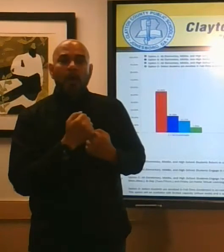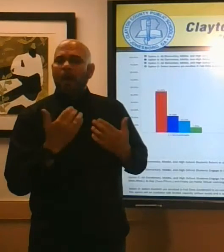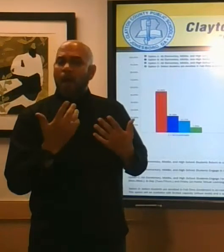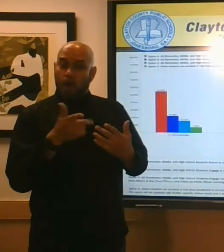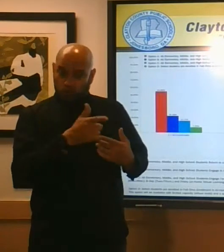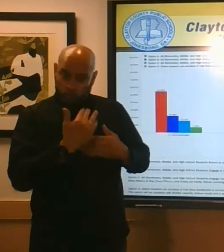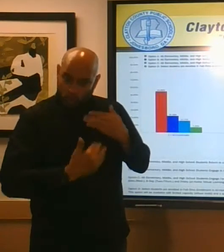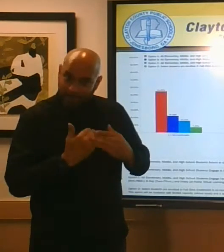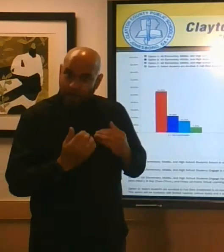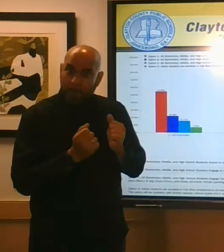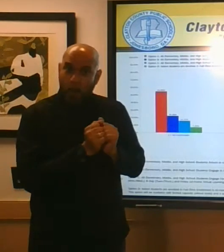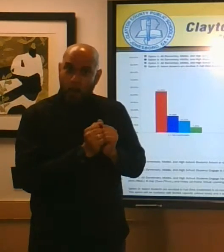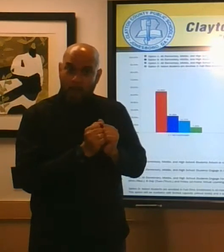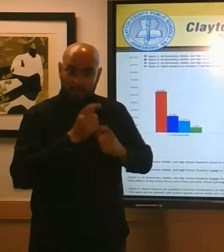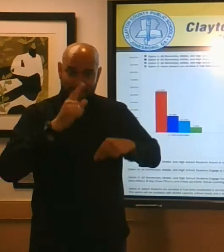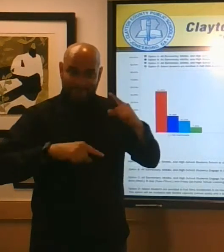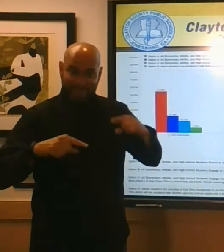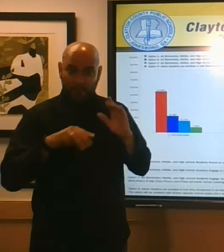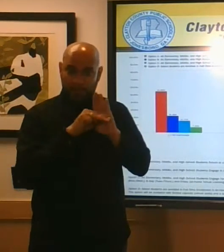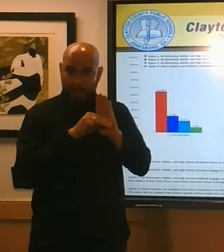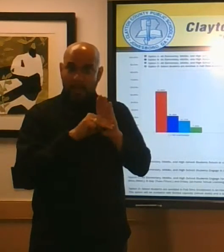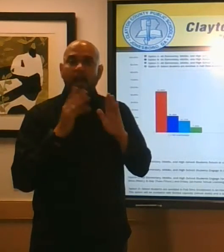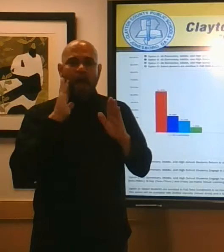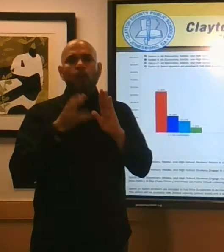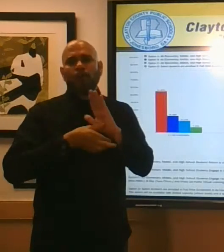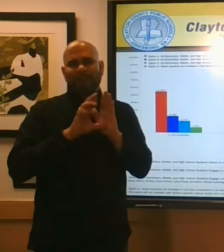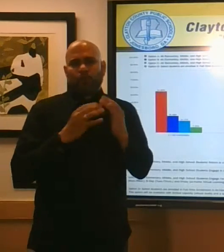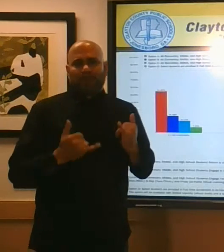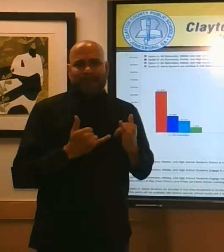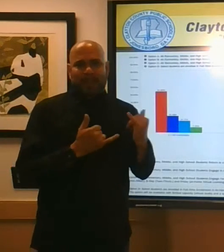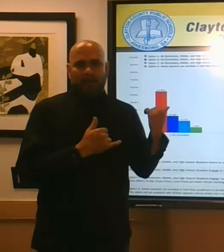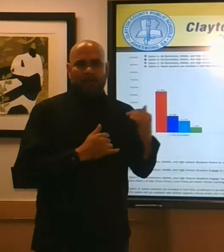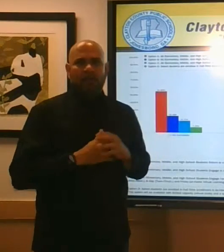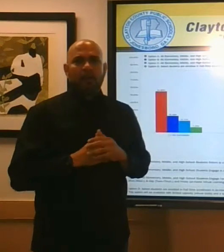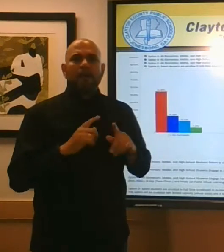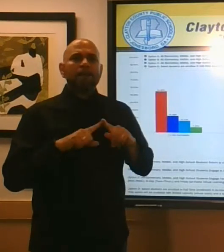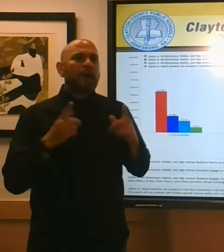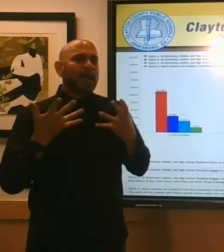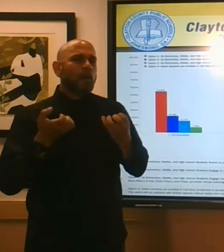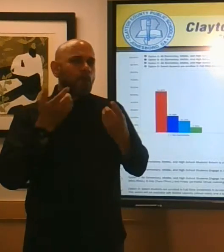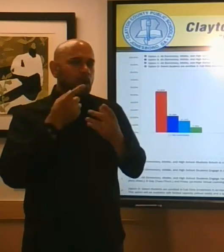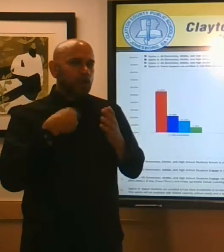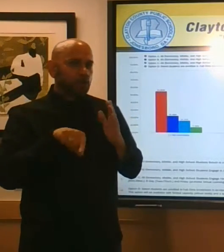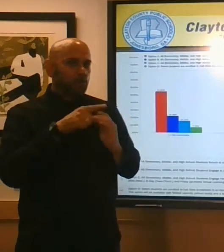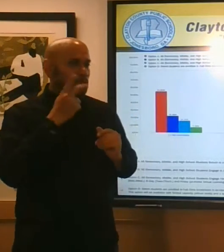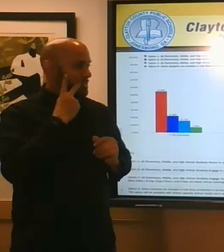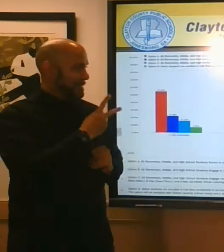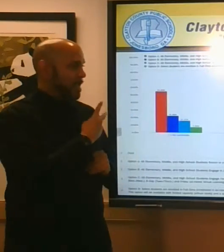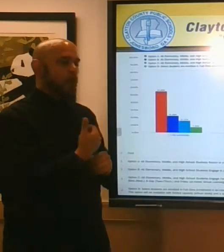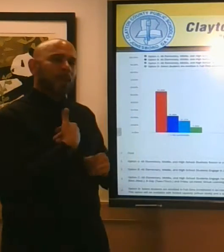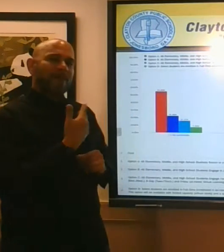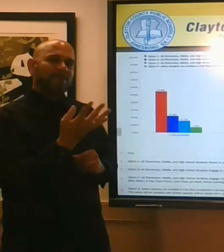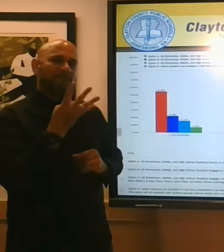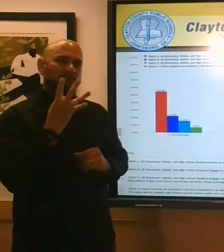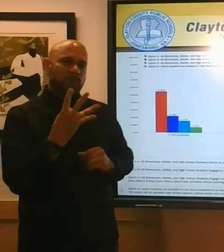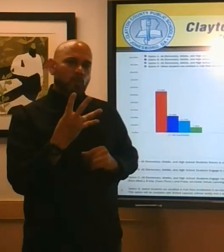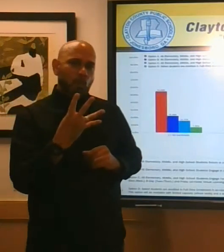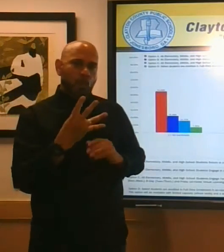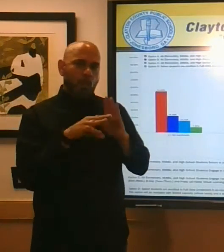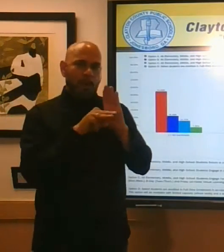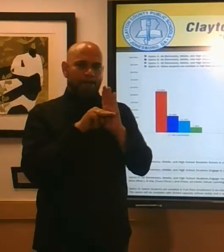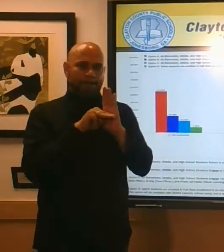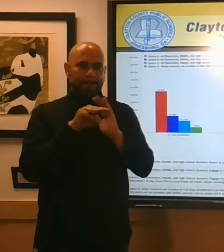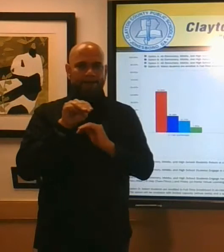with the various models that i'll be going over shortly i want you to see that we have four models that they responded to